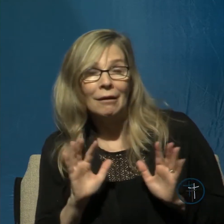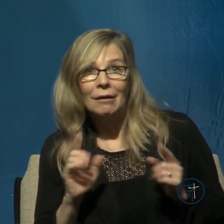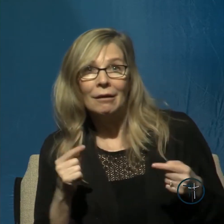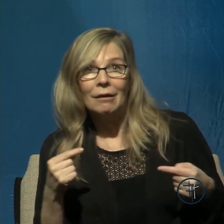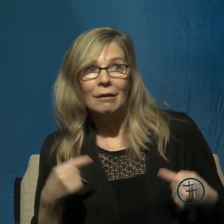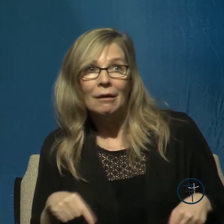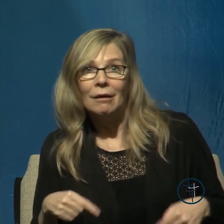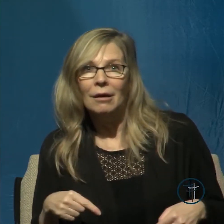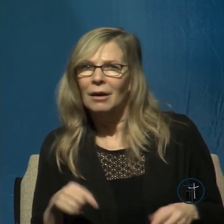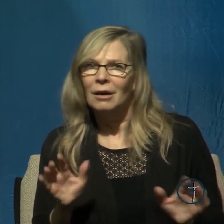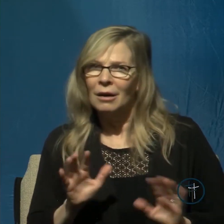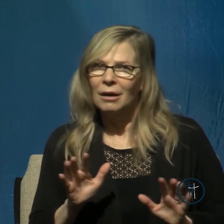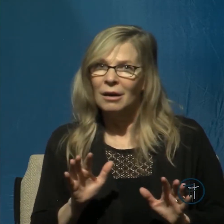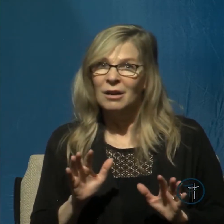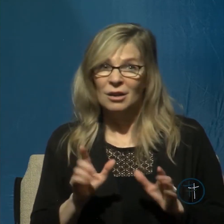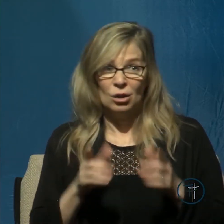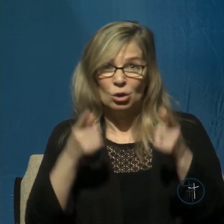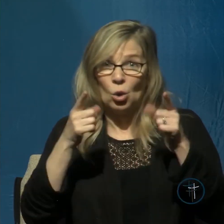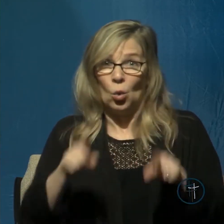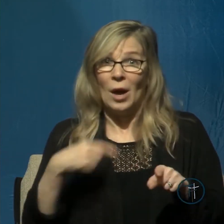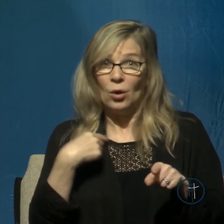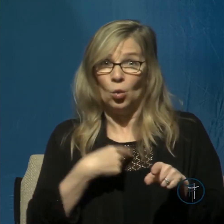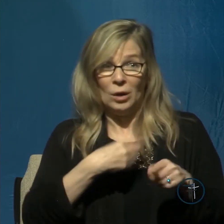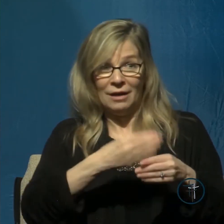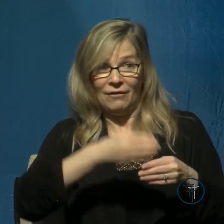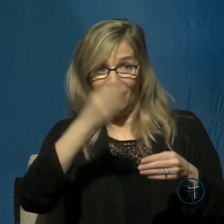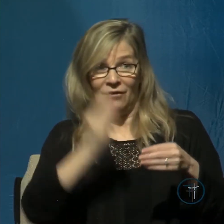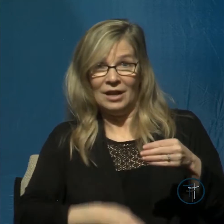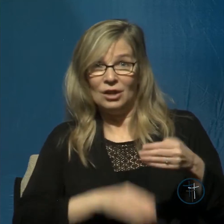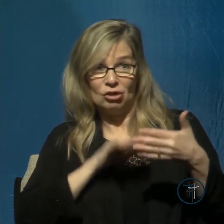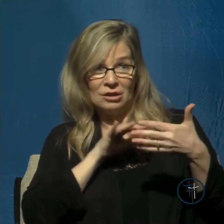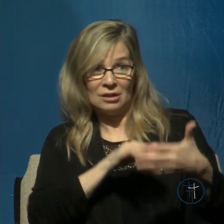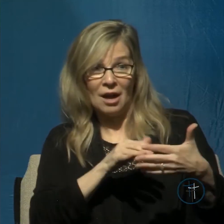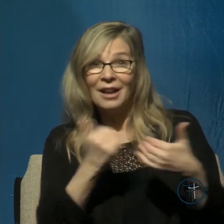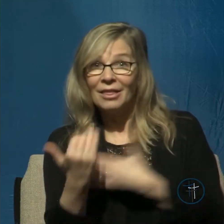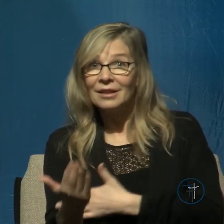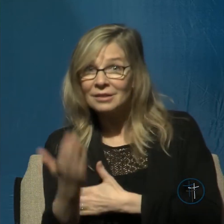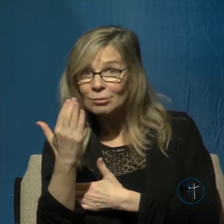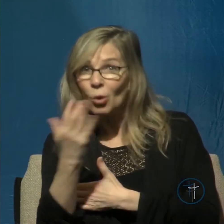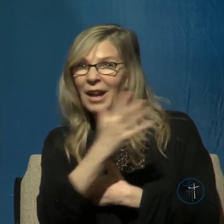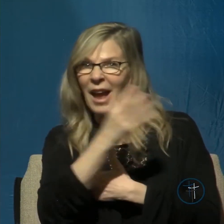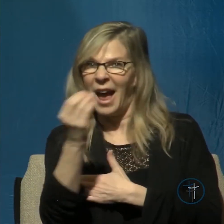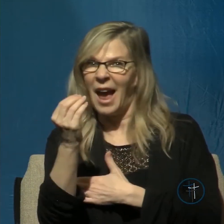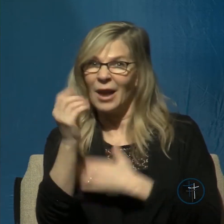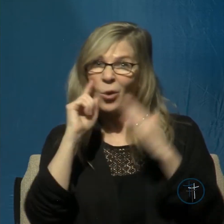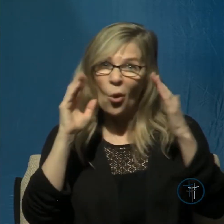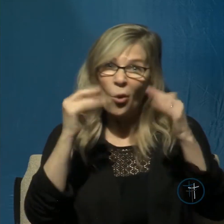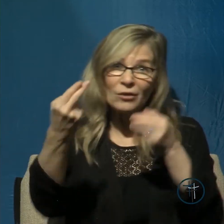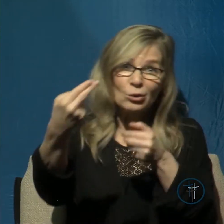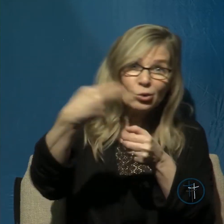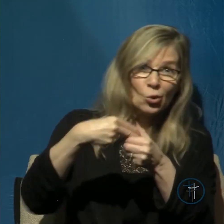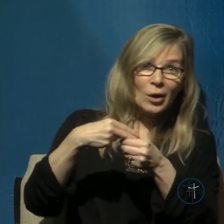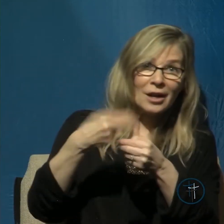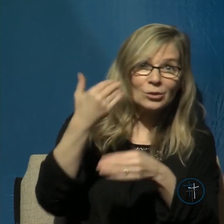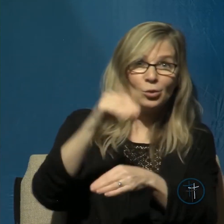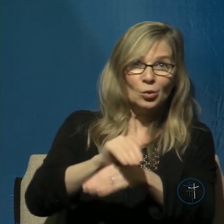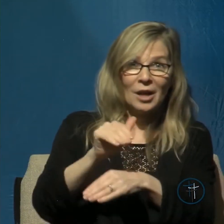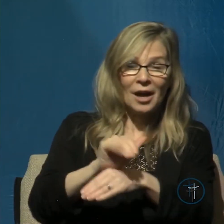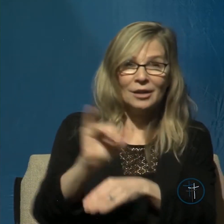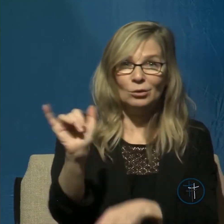when we're finished studying this Psalm, not only this morning, but we'll finish and I hope you'll join us tonight. You